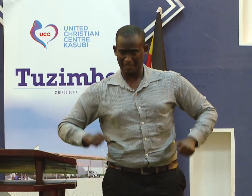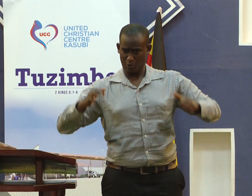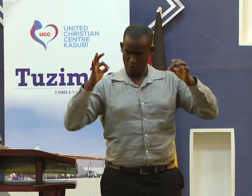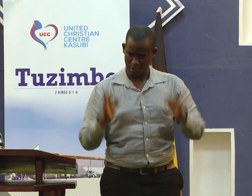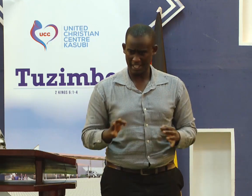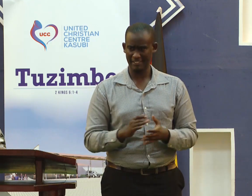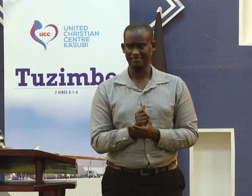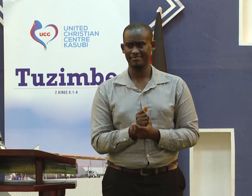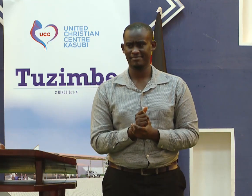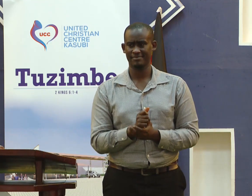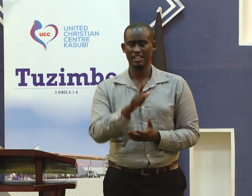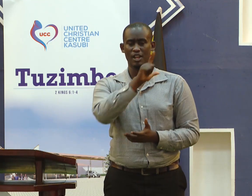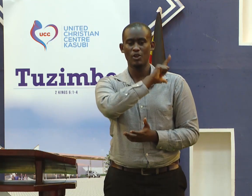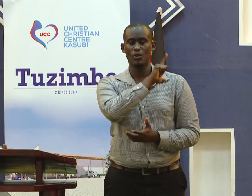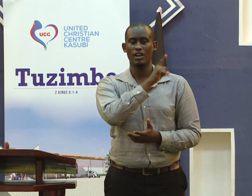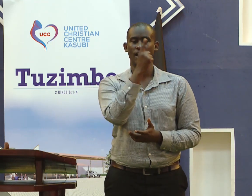Christ.